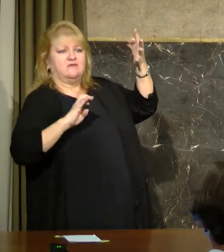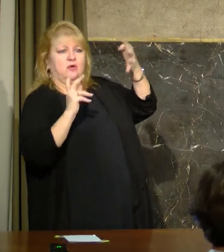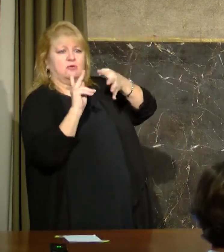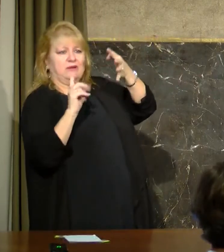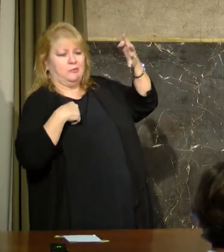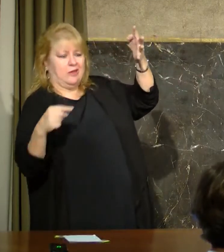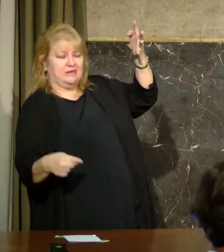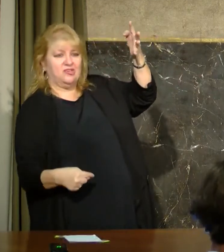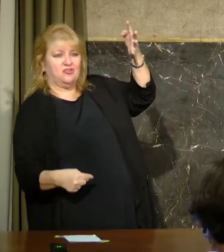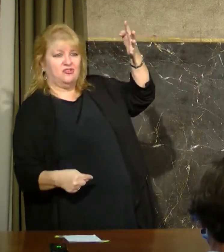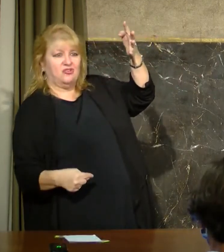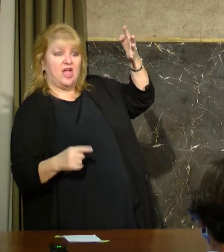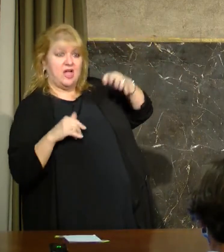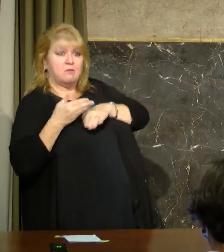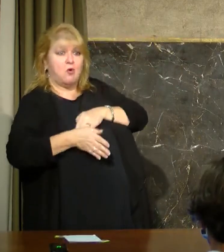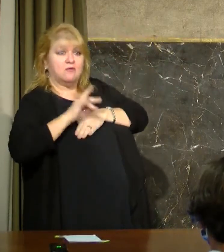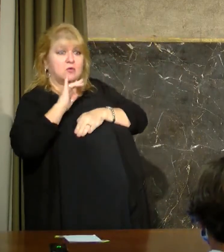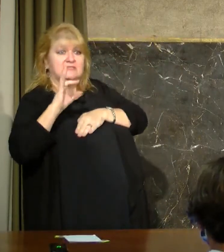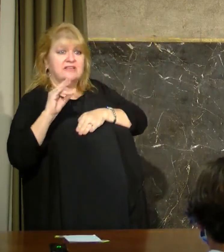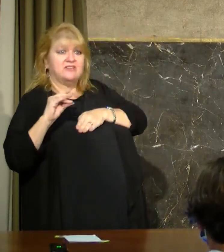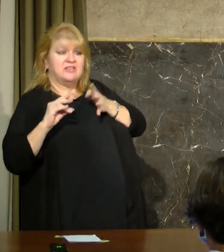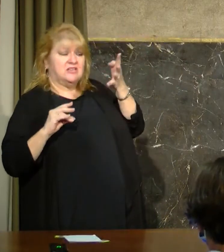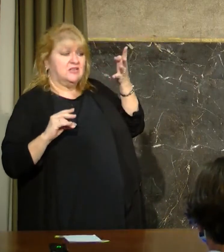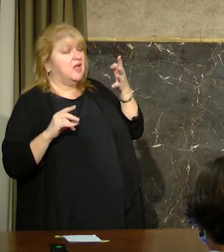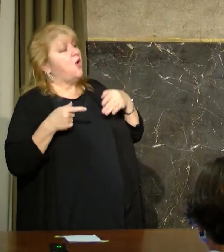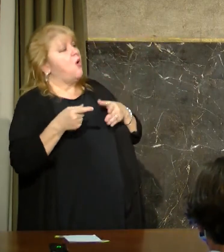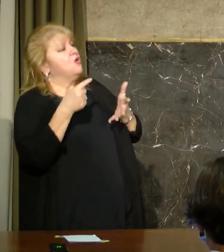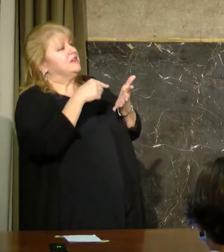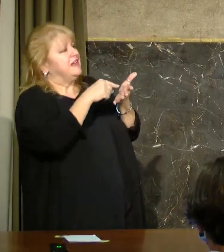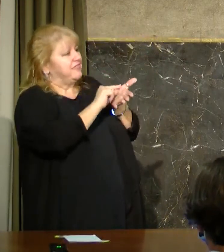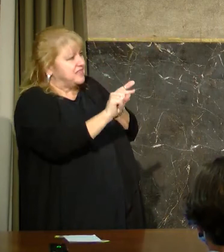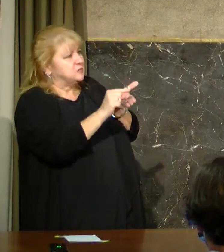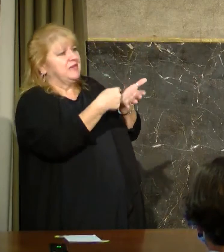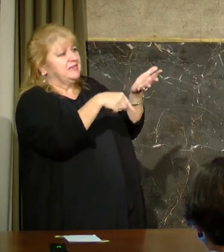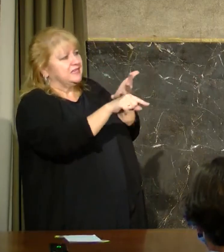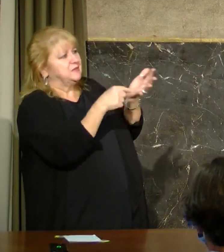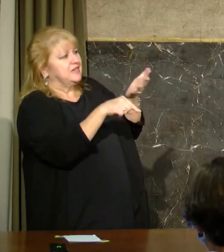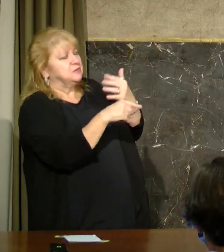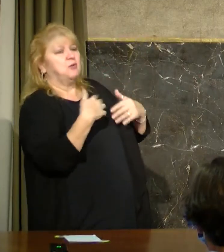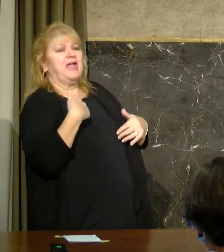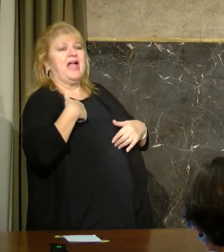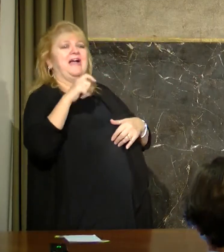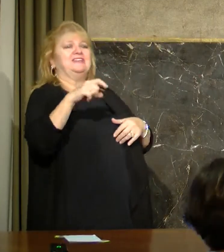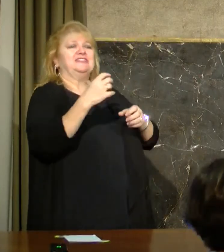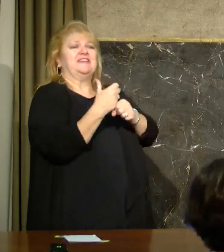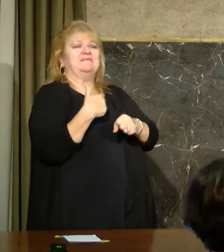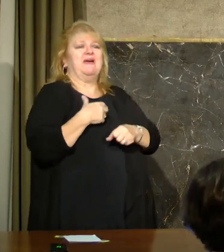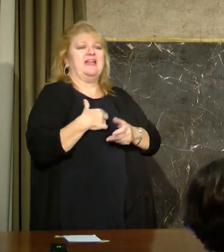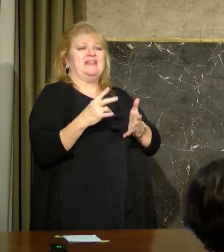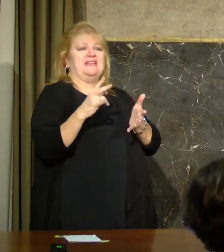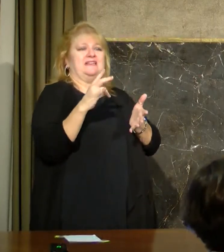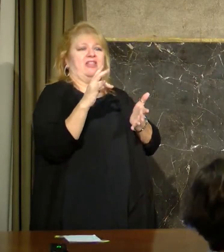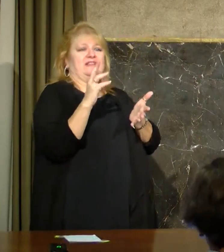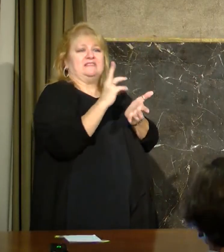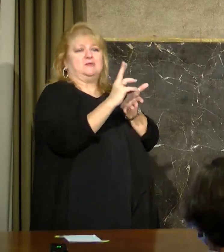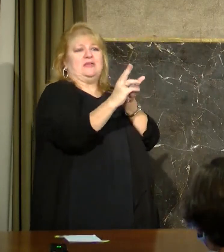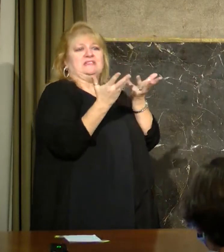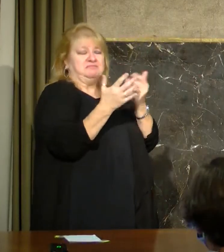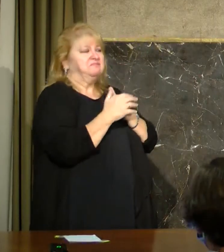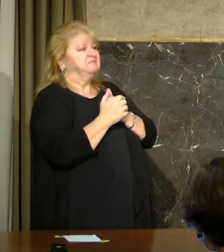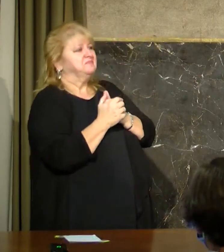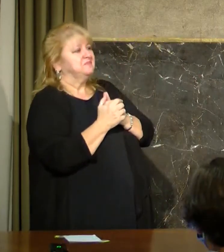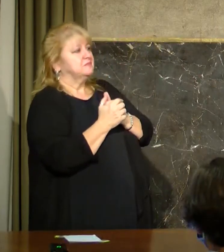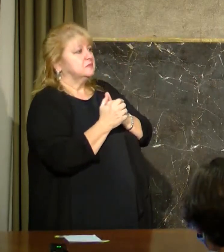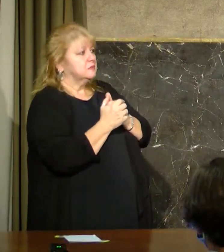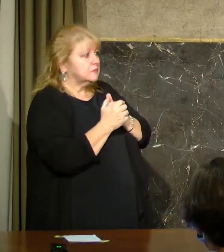70-year-old be doing in that situation? I hear it's...I think staying on the wait list is good.